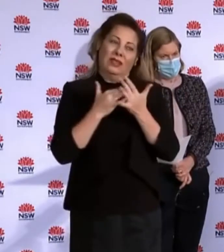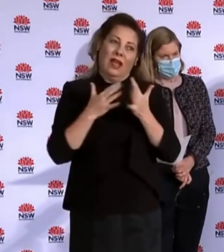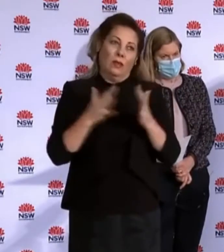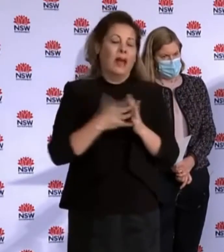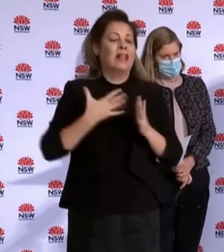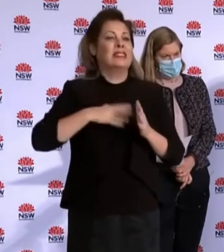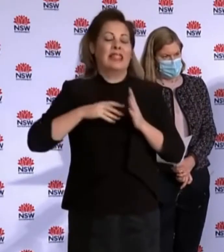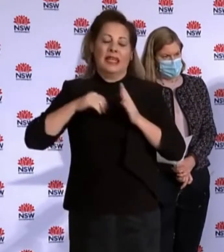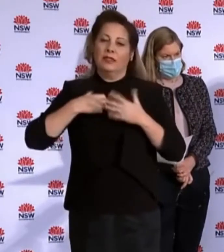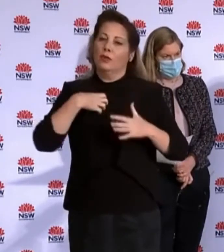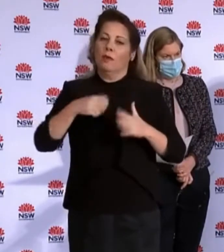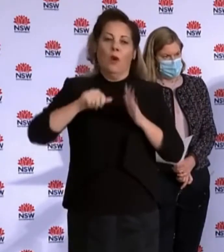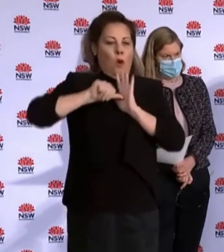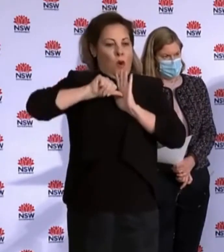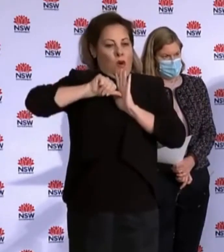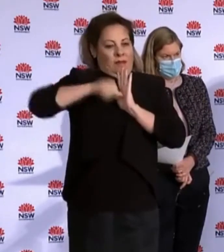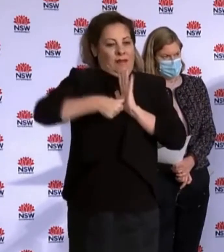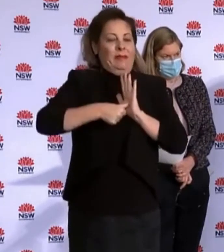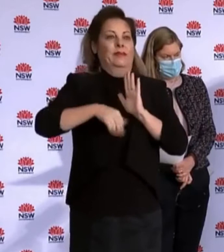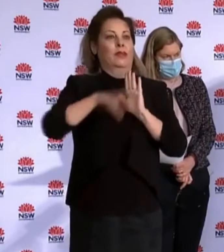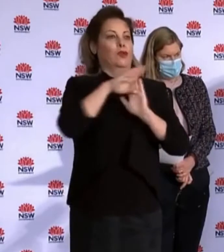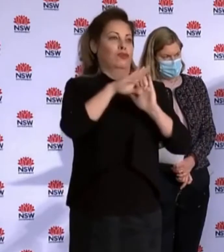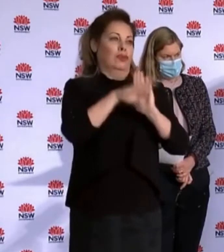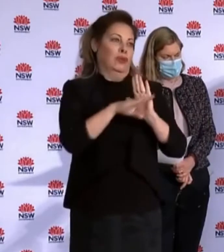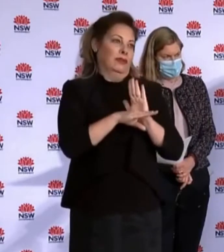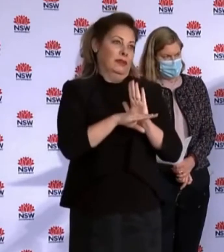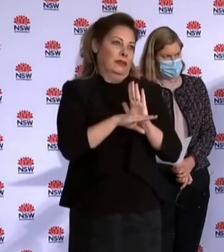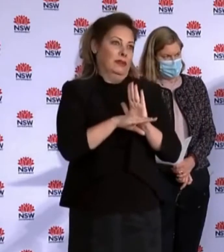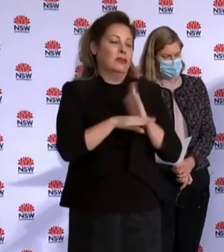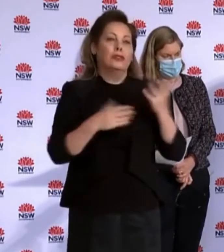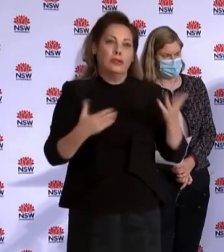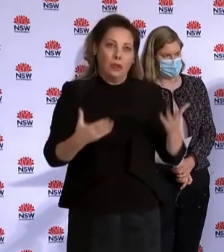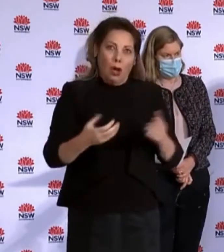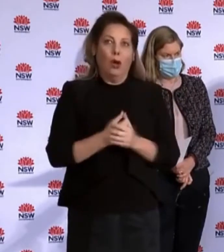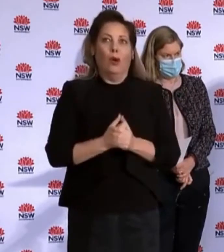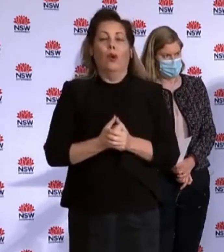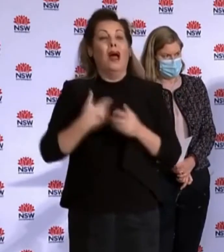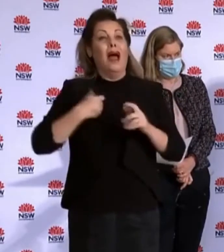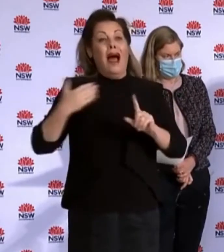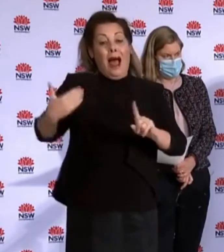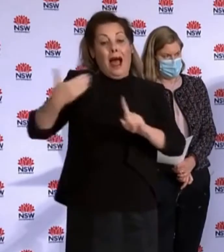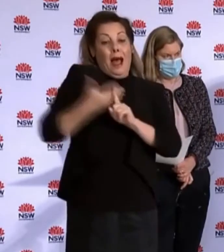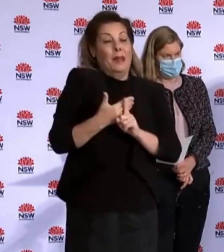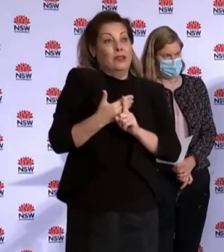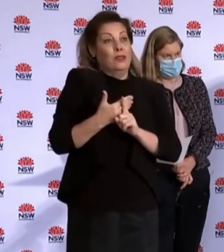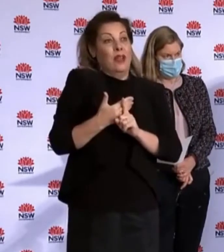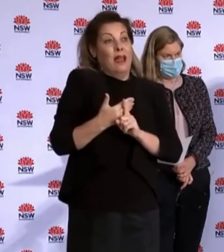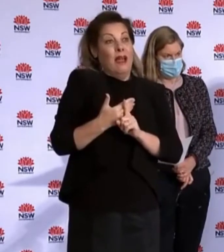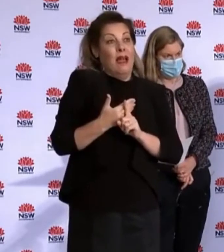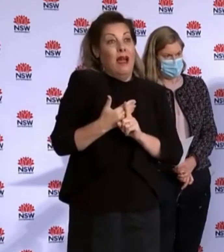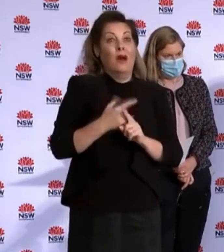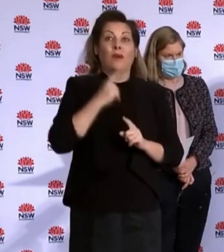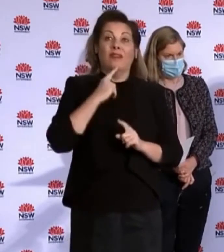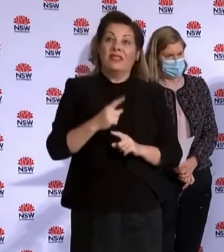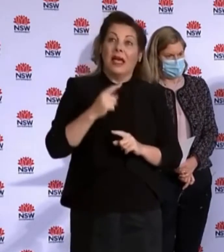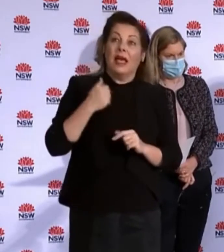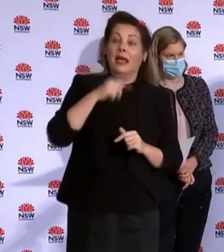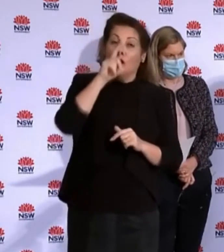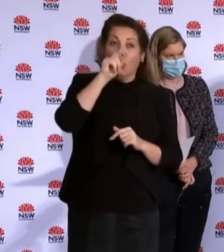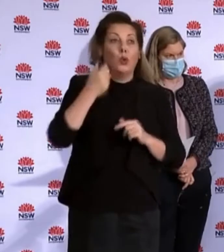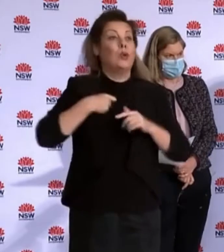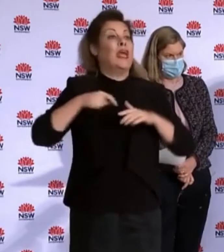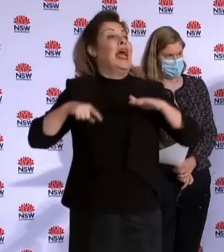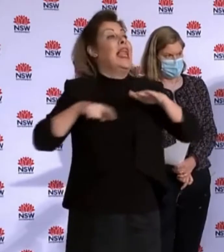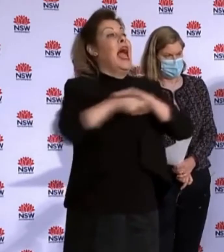restrictions in those areas that already have stay-at-home orders. So previously we'd said up to 10 people can exercise outdoors,